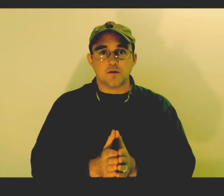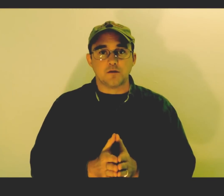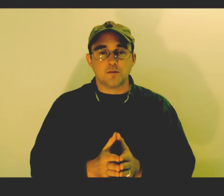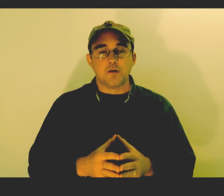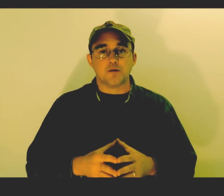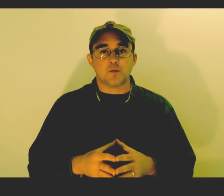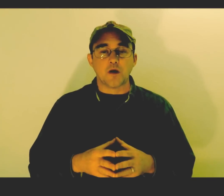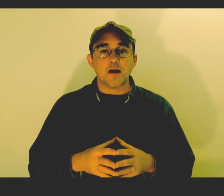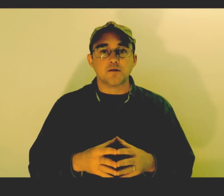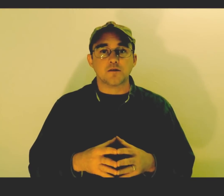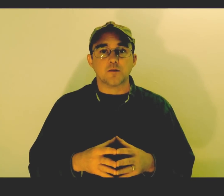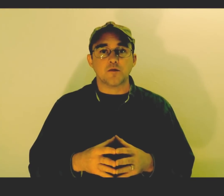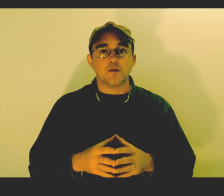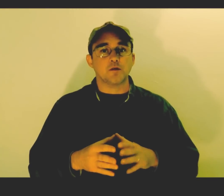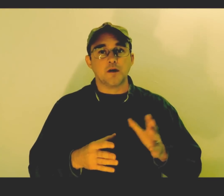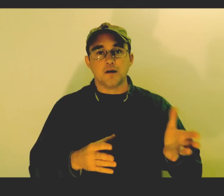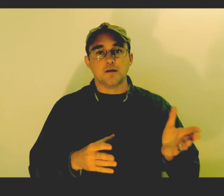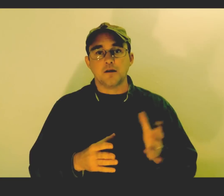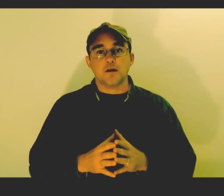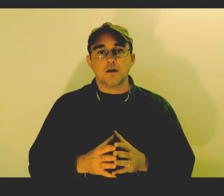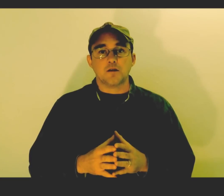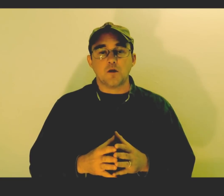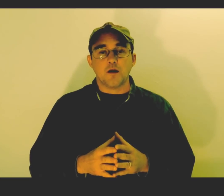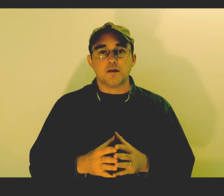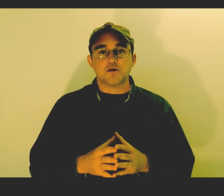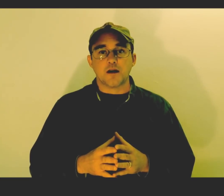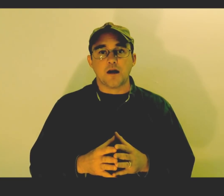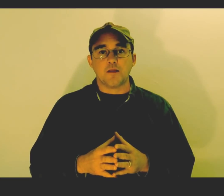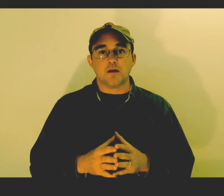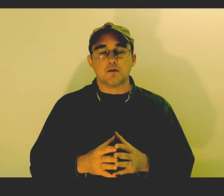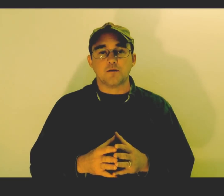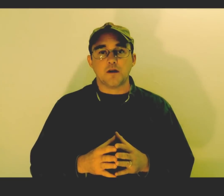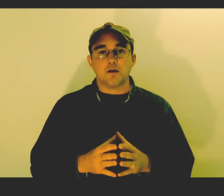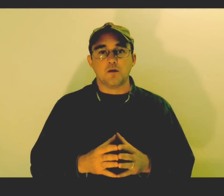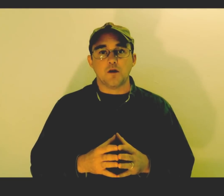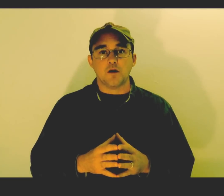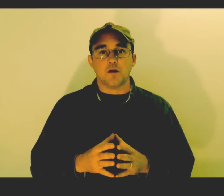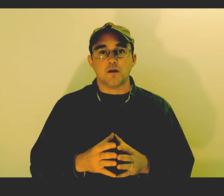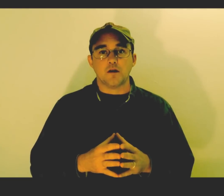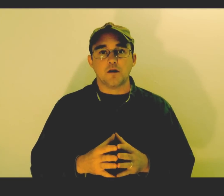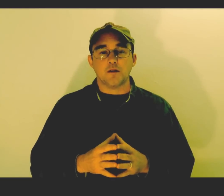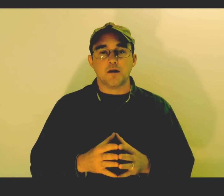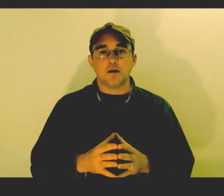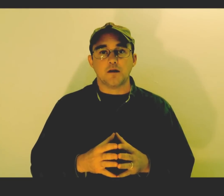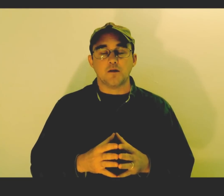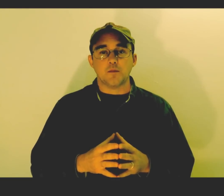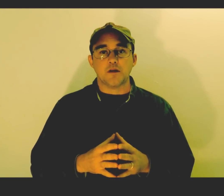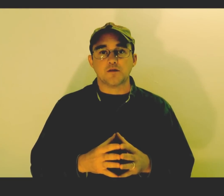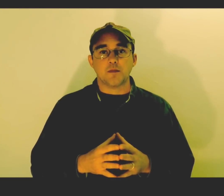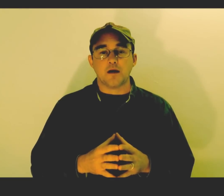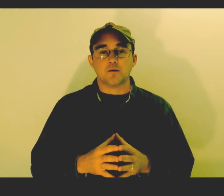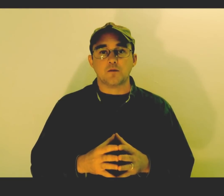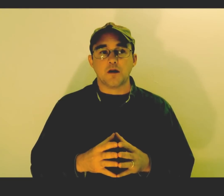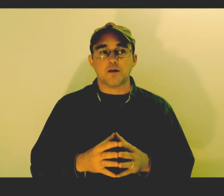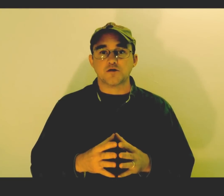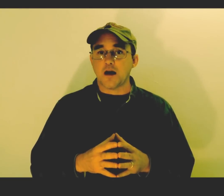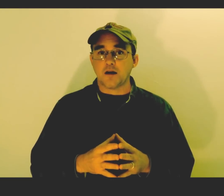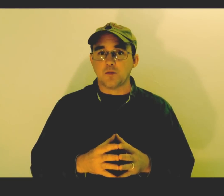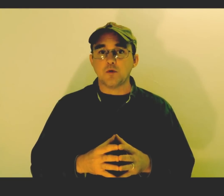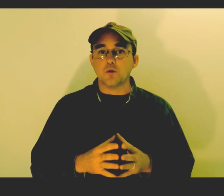as maybe a surprise to some of you, and go ahead and check out that other video on the myths about shocking a pool